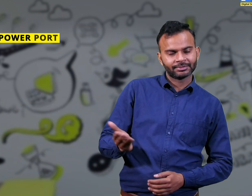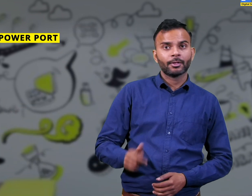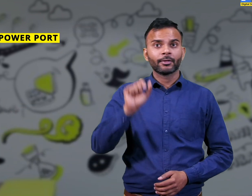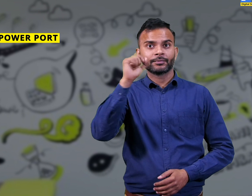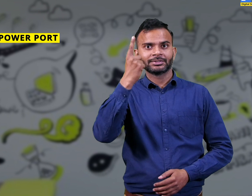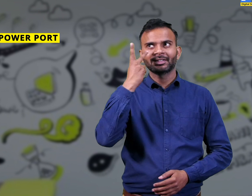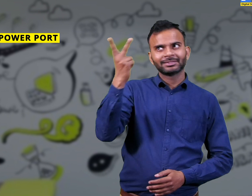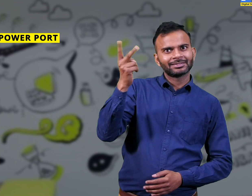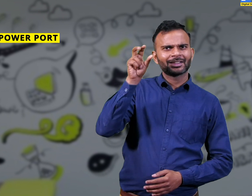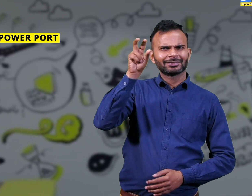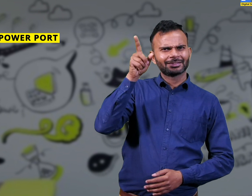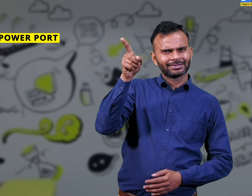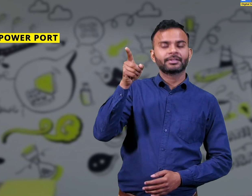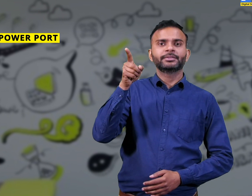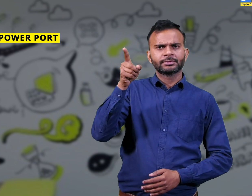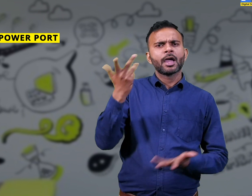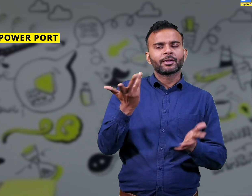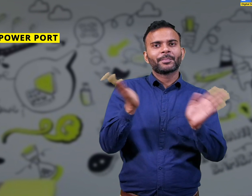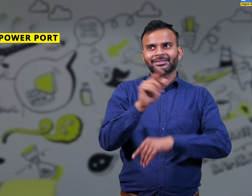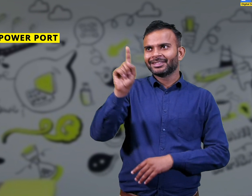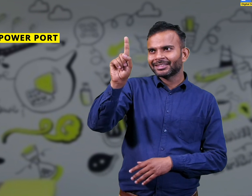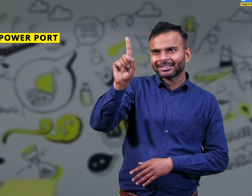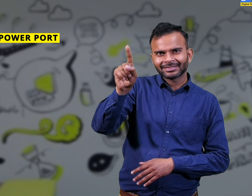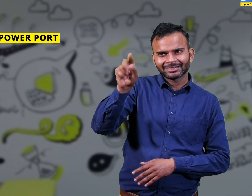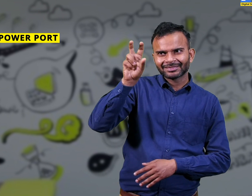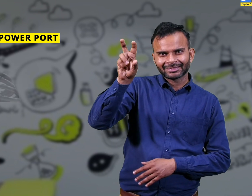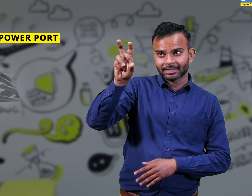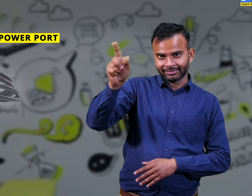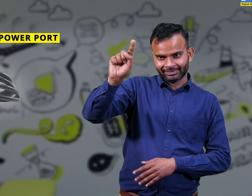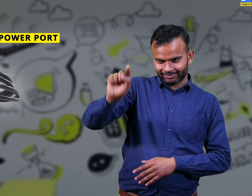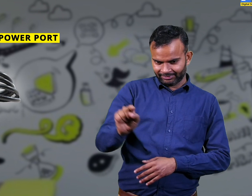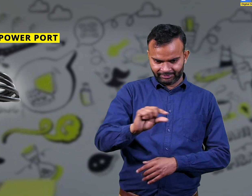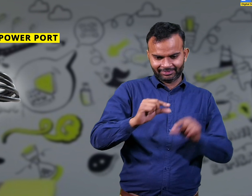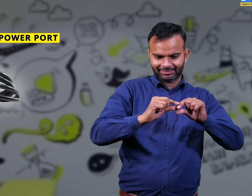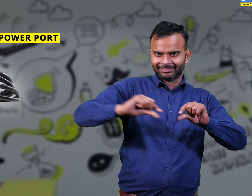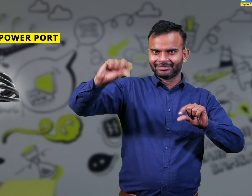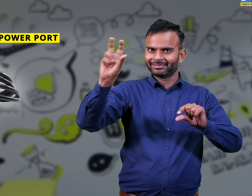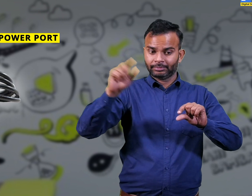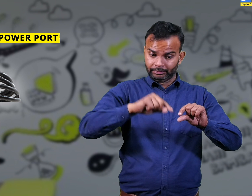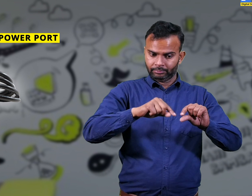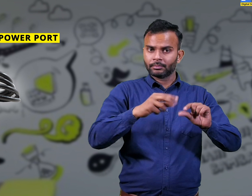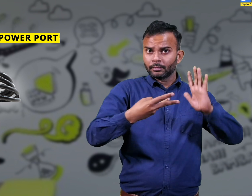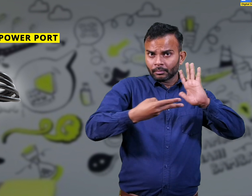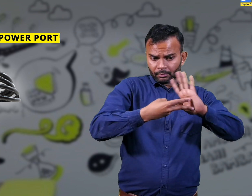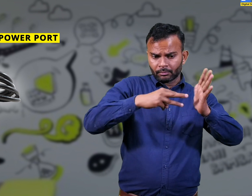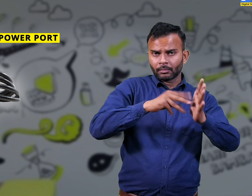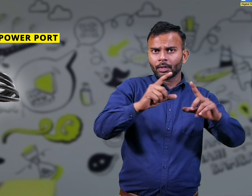First, power port. This port is used to connect the computer to the